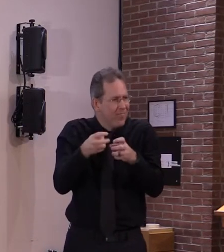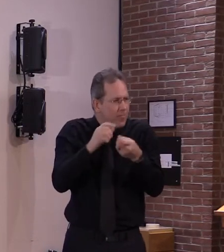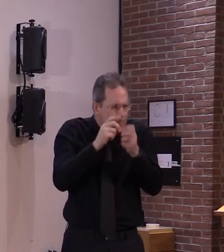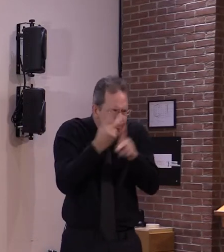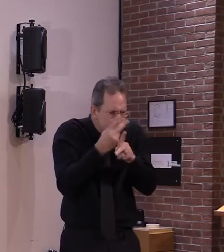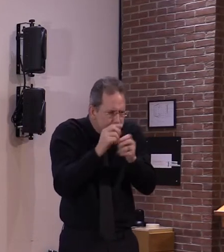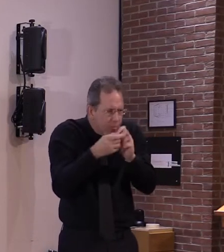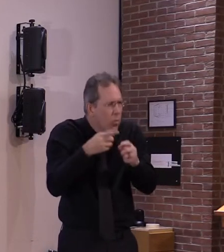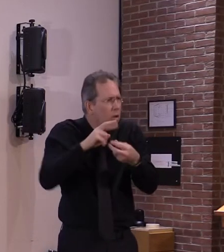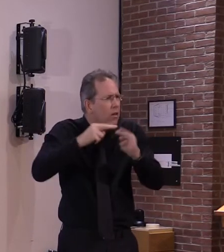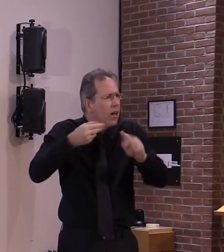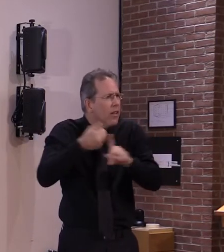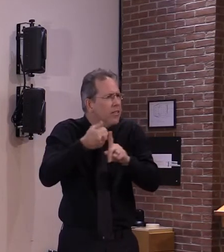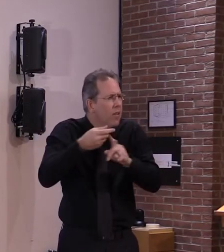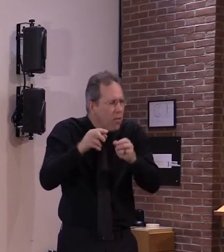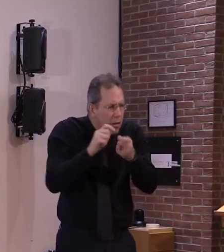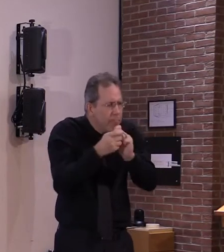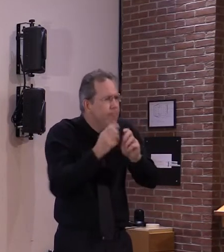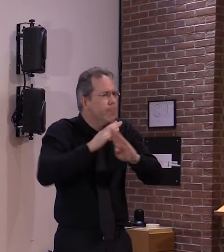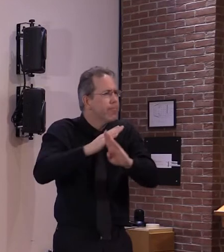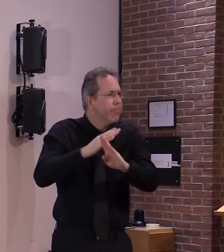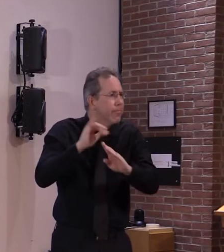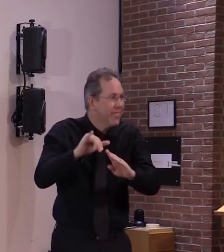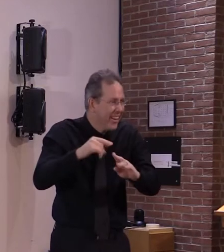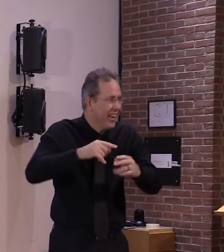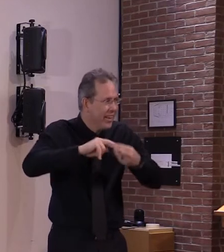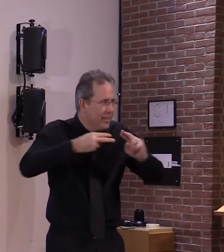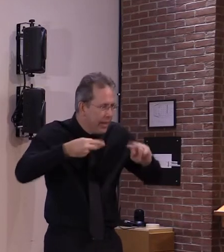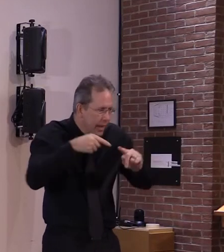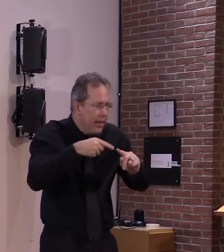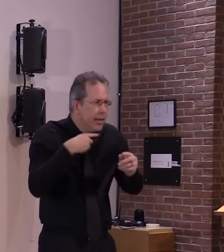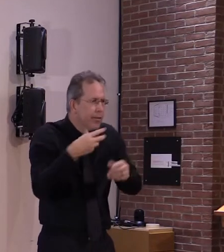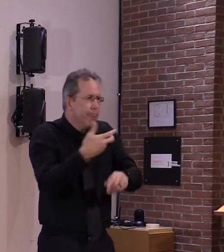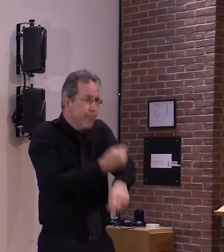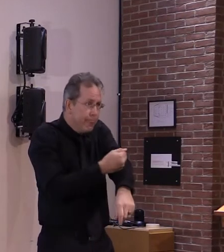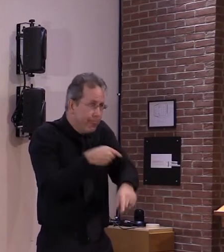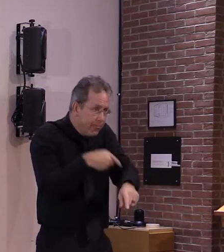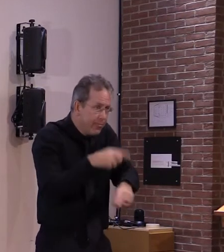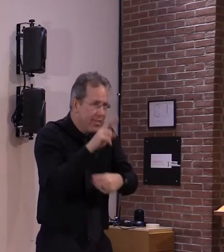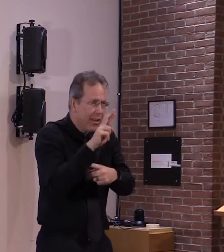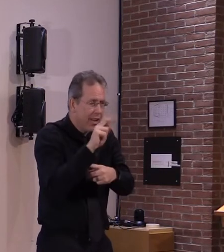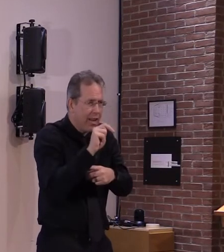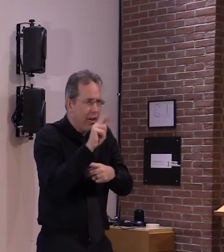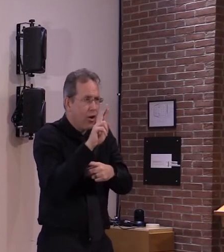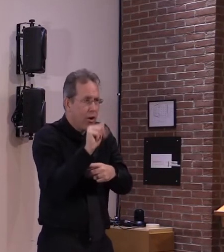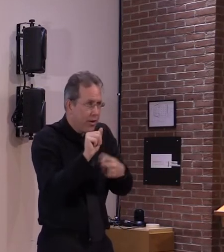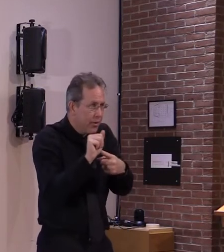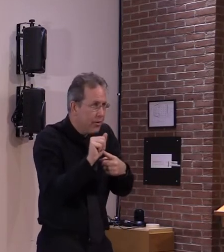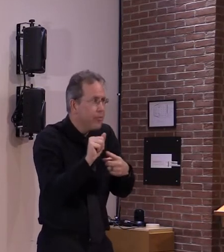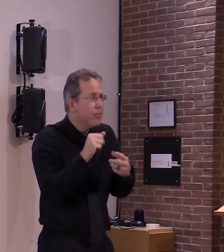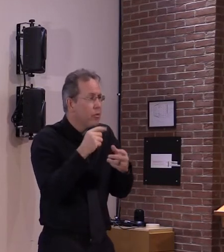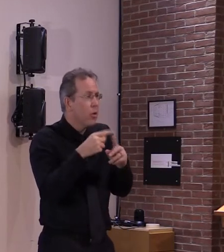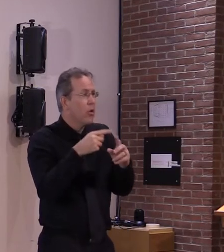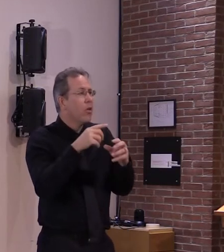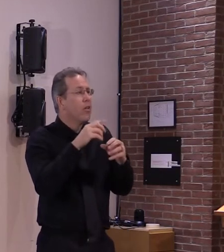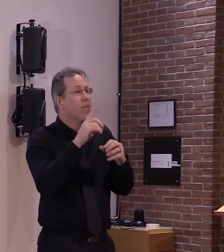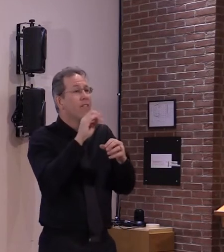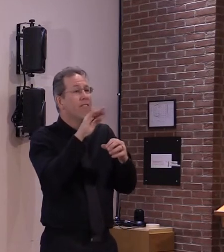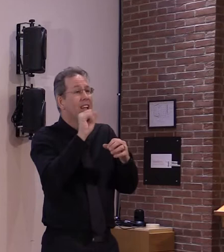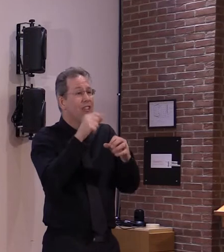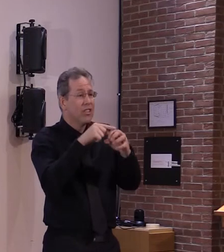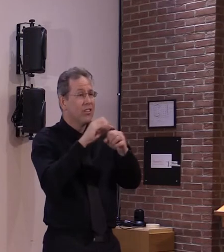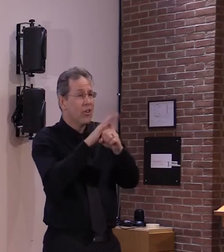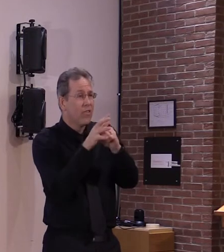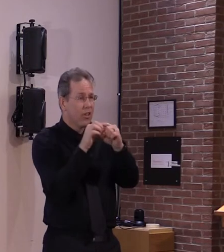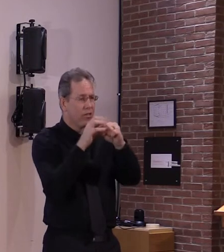this piece of messenger rna to code for that protein that's on the viruses exterior and it's called the